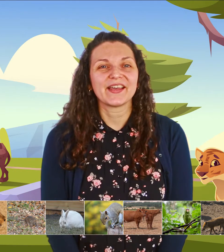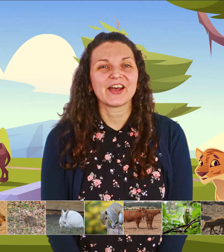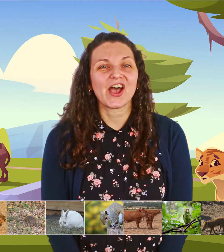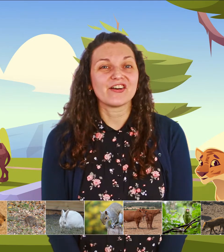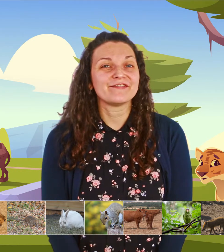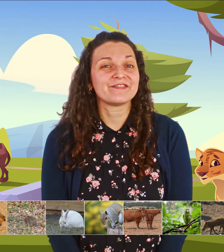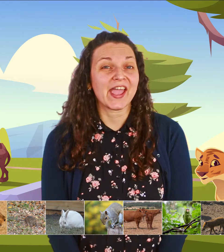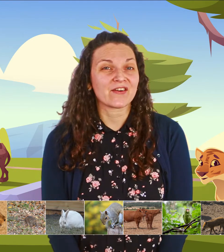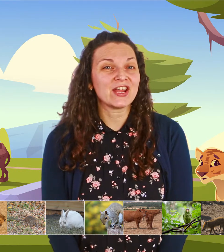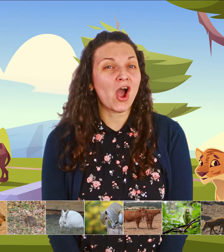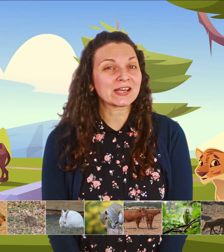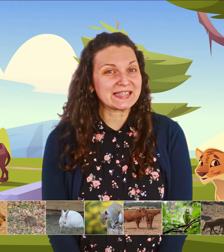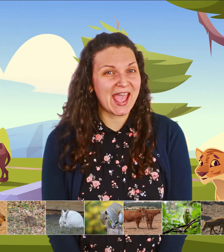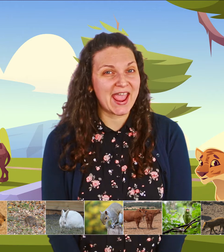a very long tail